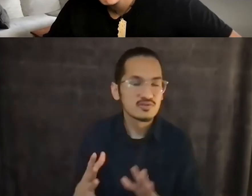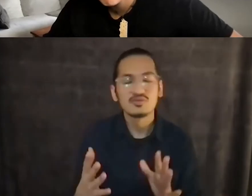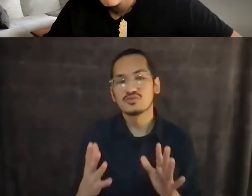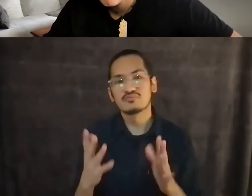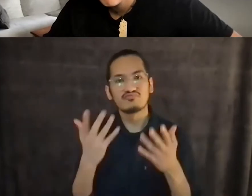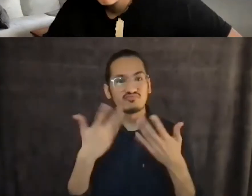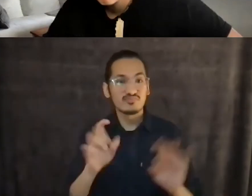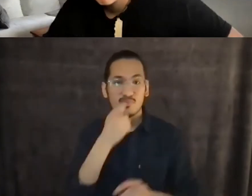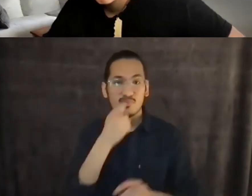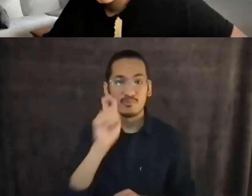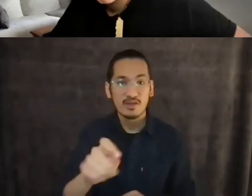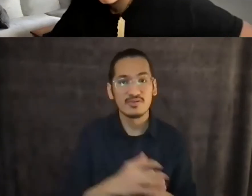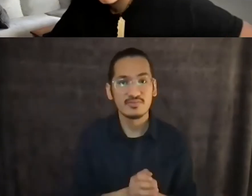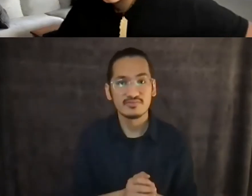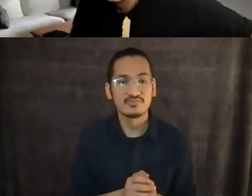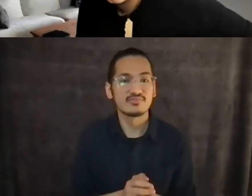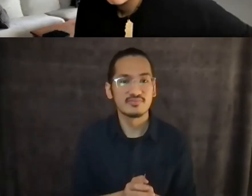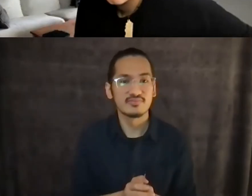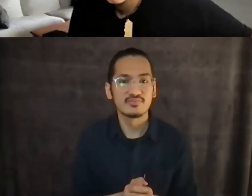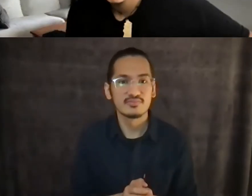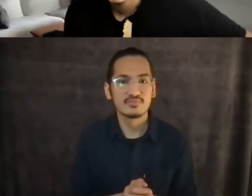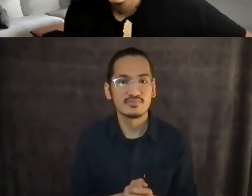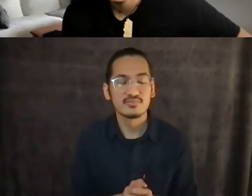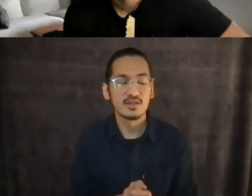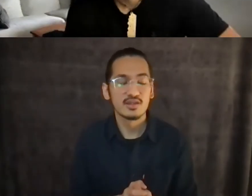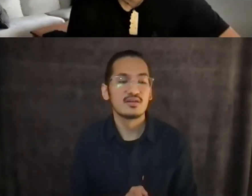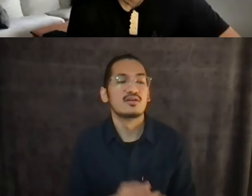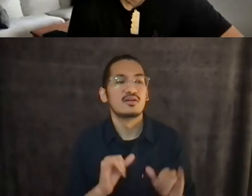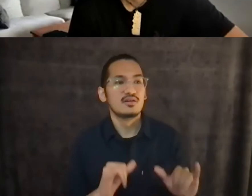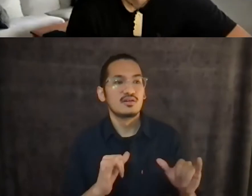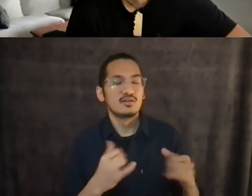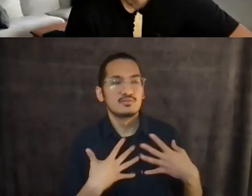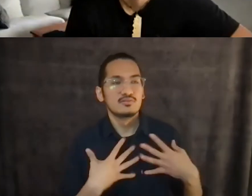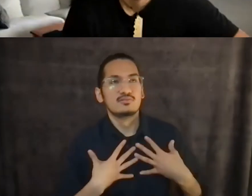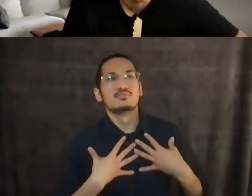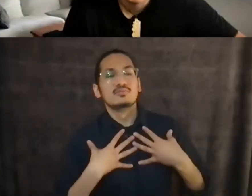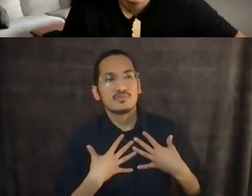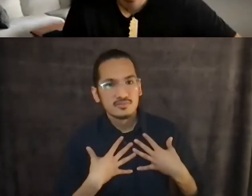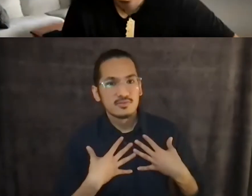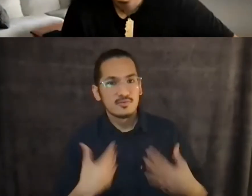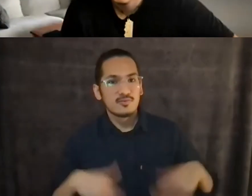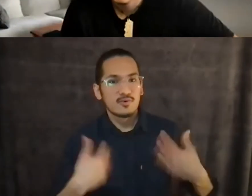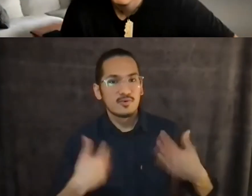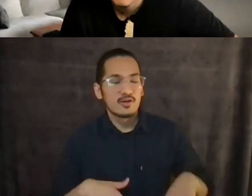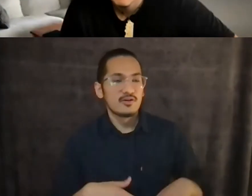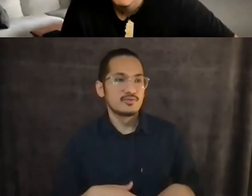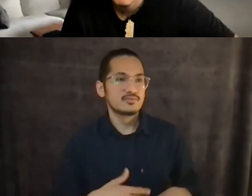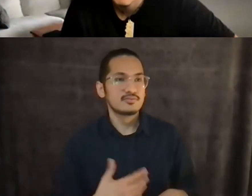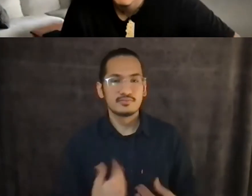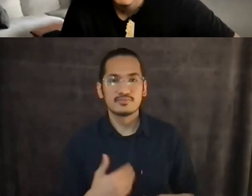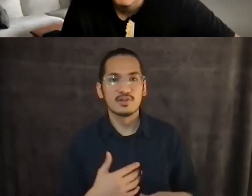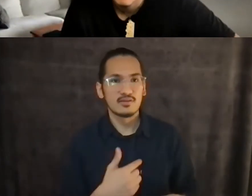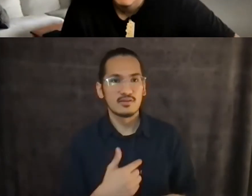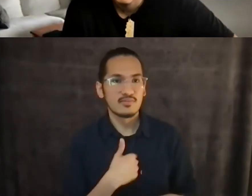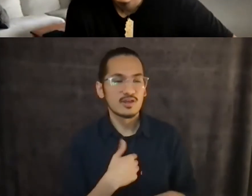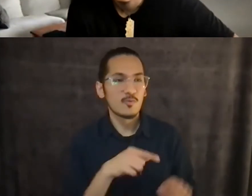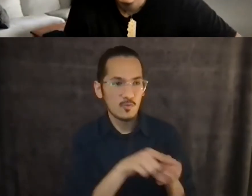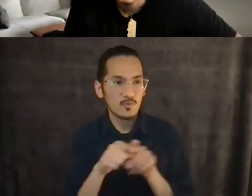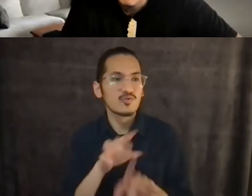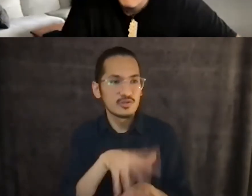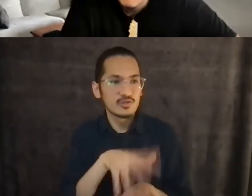So I need to like sit with that for a minute. I am also indigenous living in diaspora and that is just